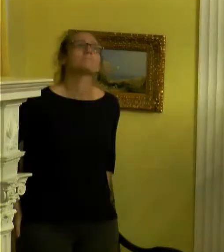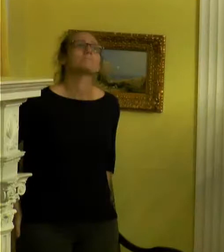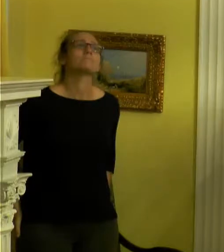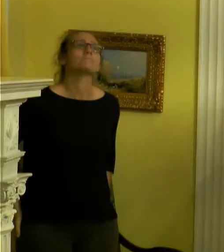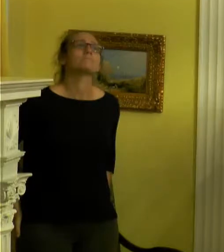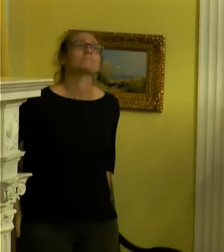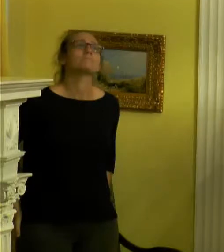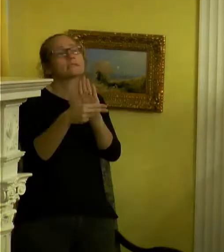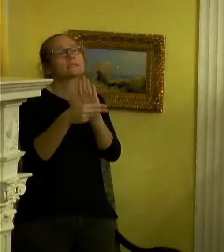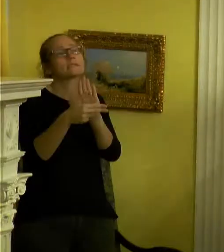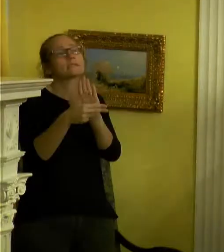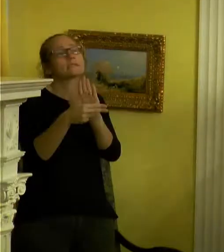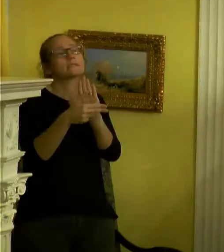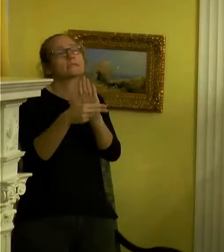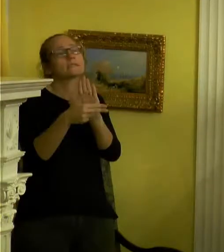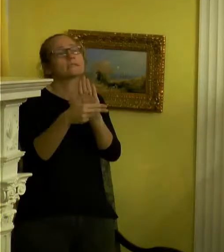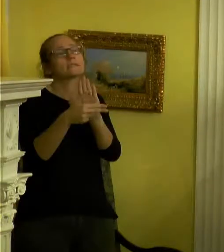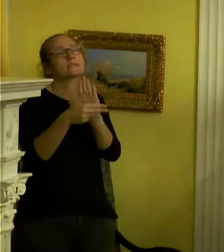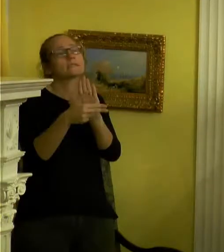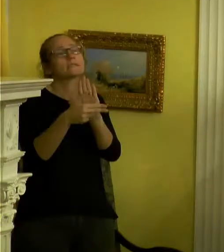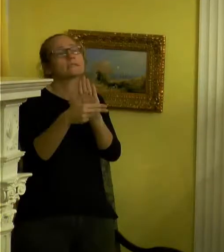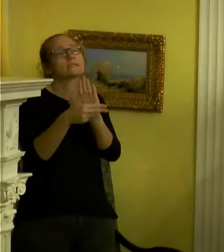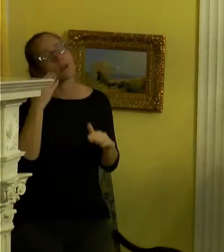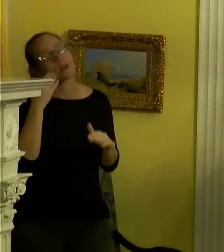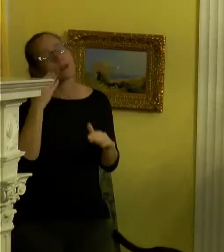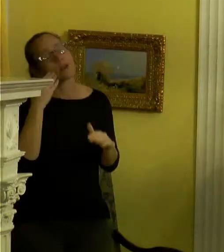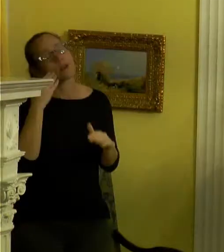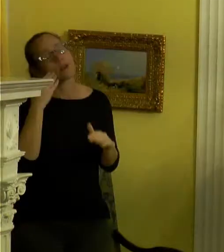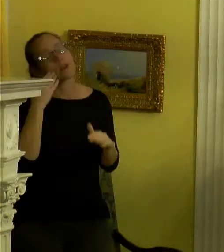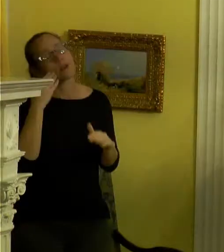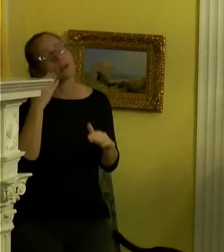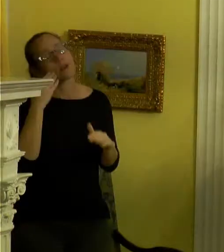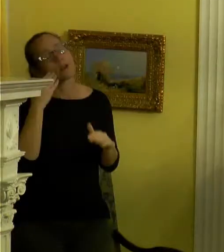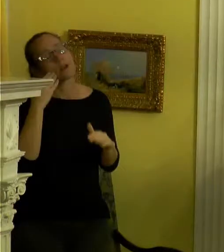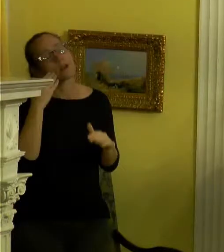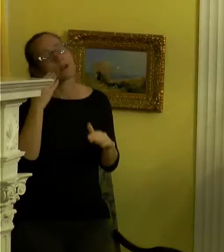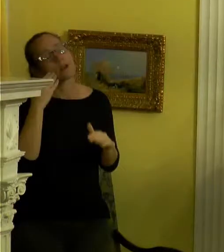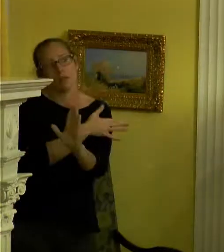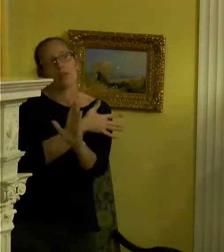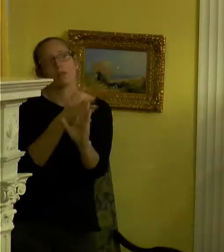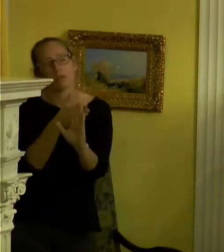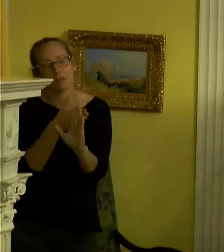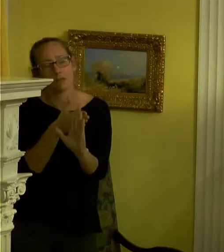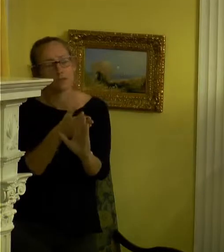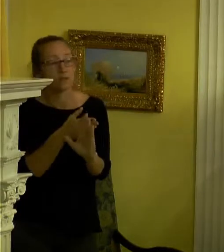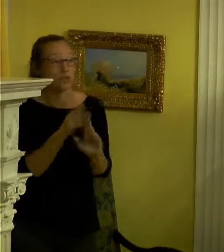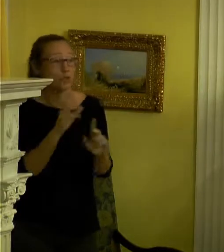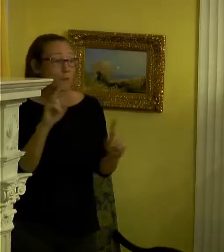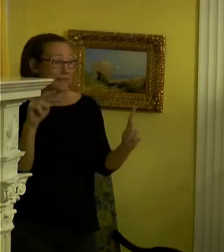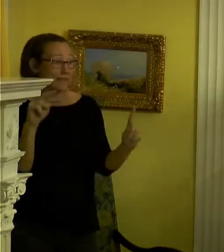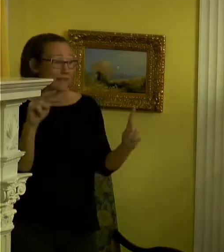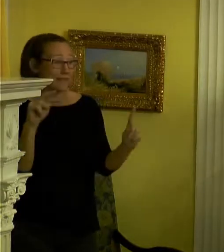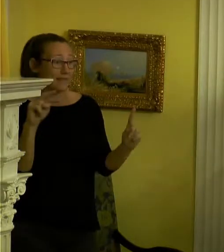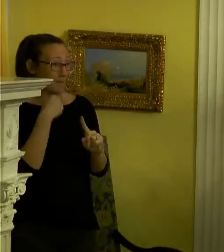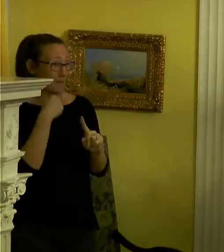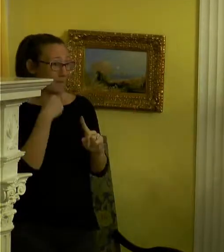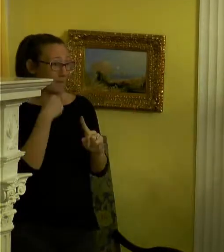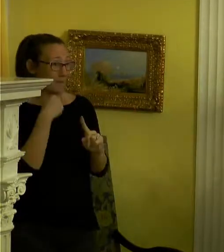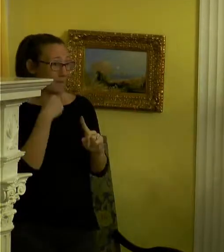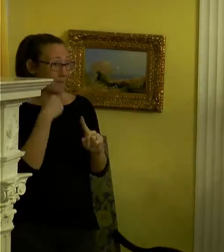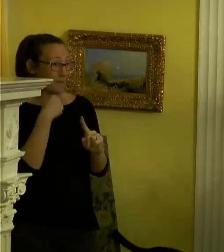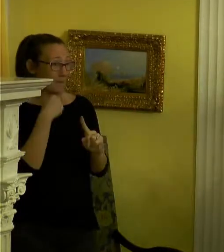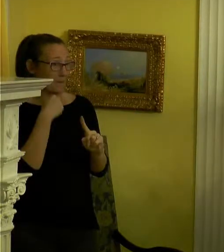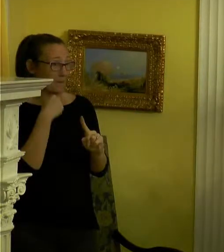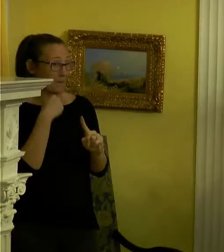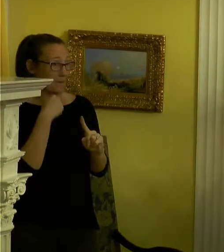Or if somebody thinks you are, I kind of know how you got there. So the gaze for me, it's not about stealing